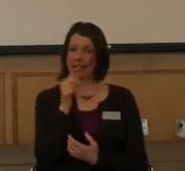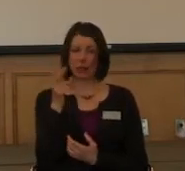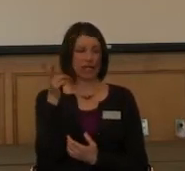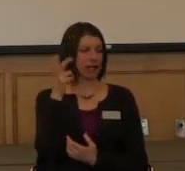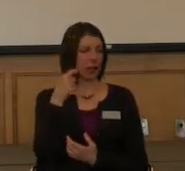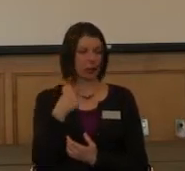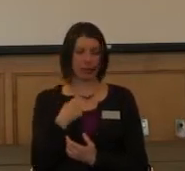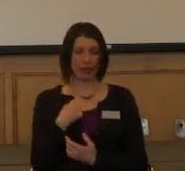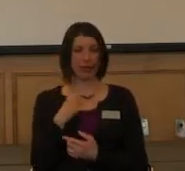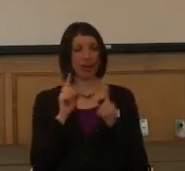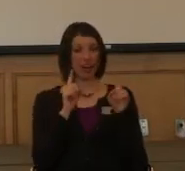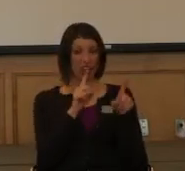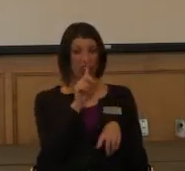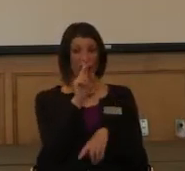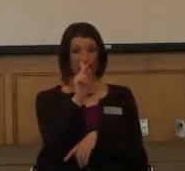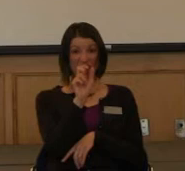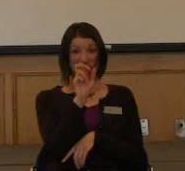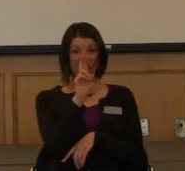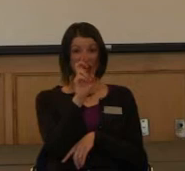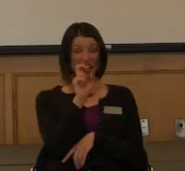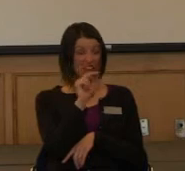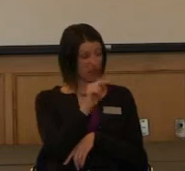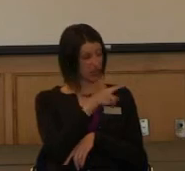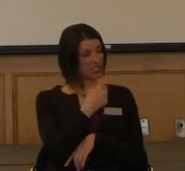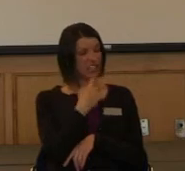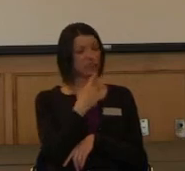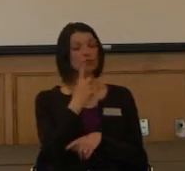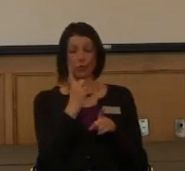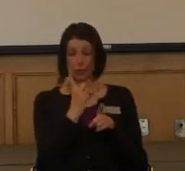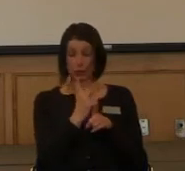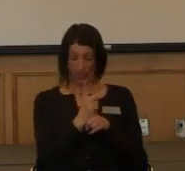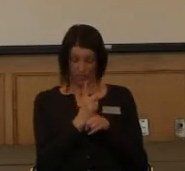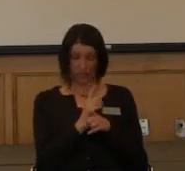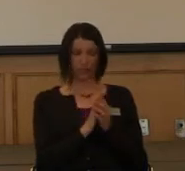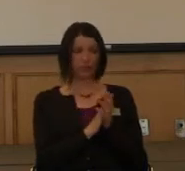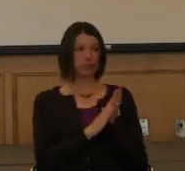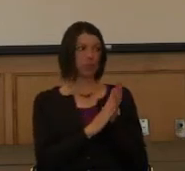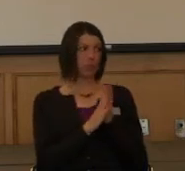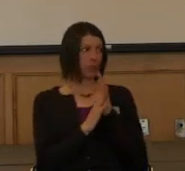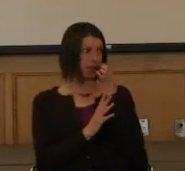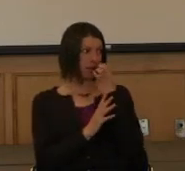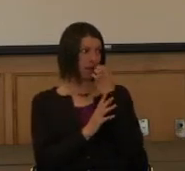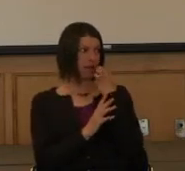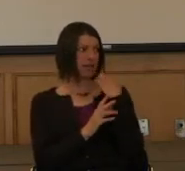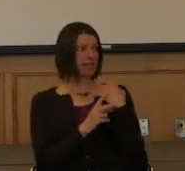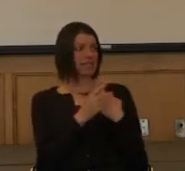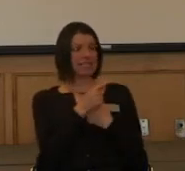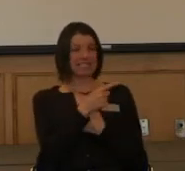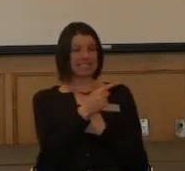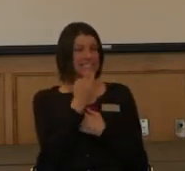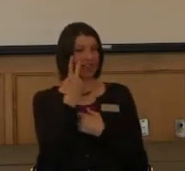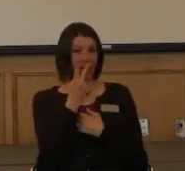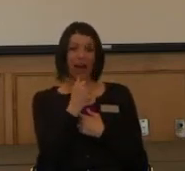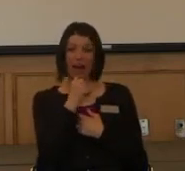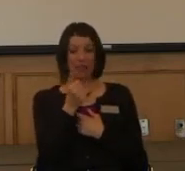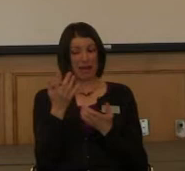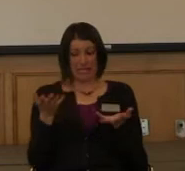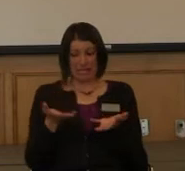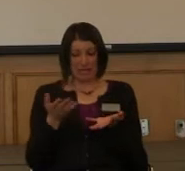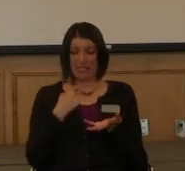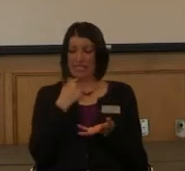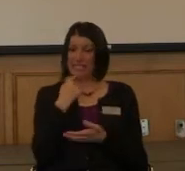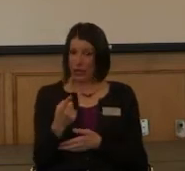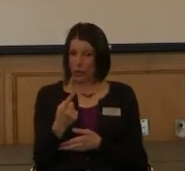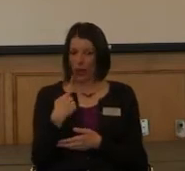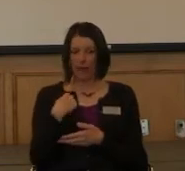it. I went to Karen and she was like, you know, you're right. And she sees the job as, I'm not here to tell you what to do. I'm